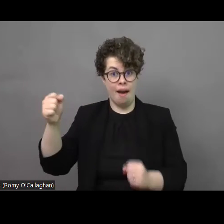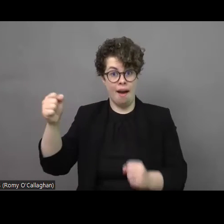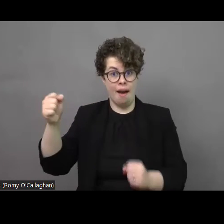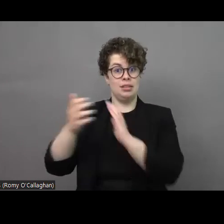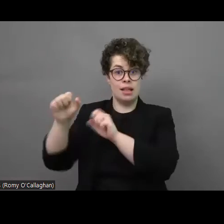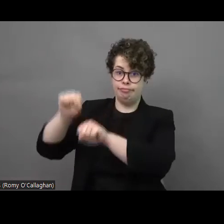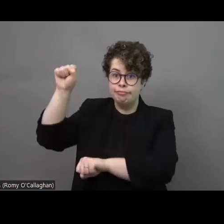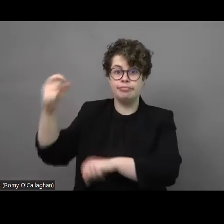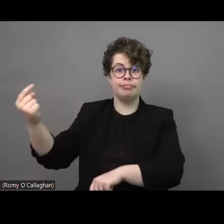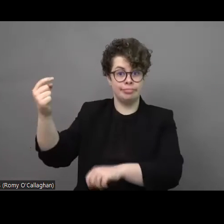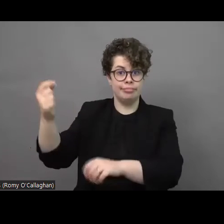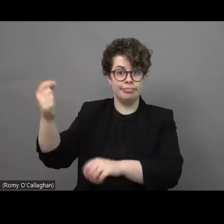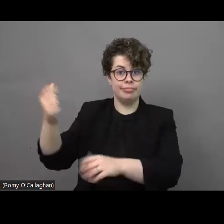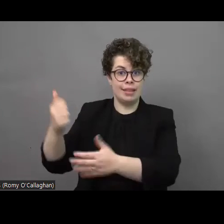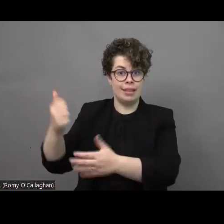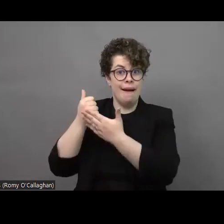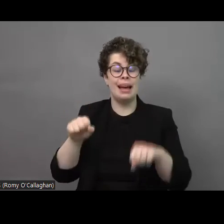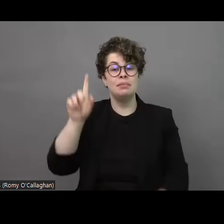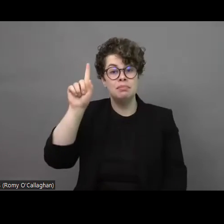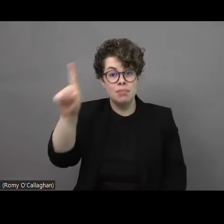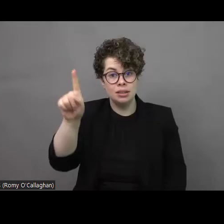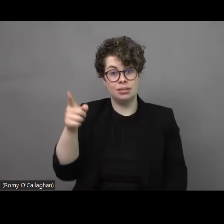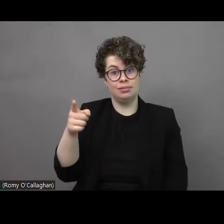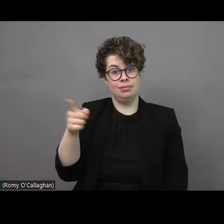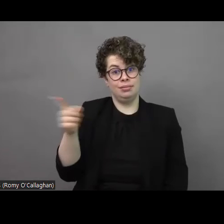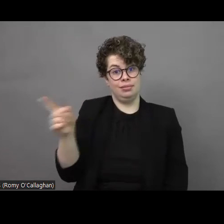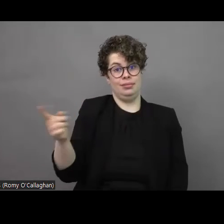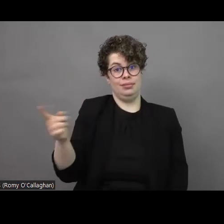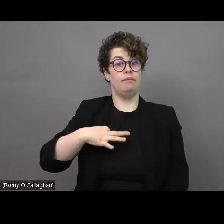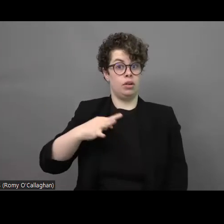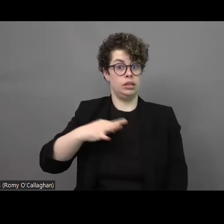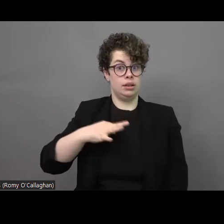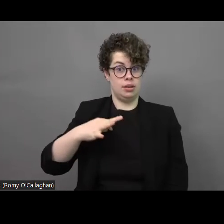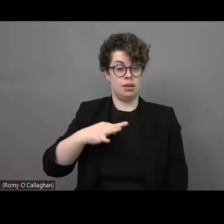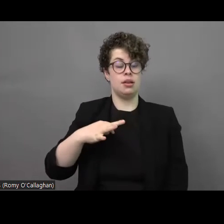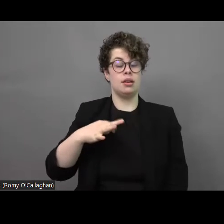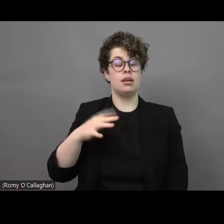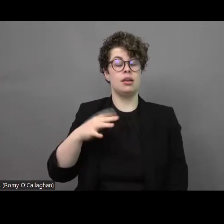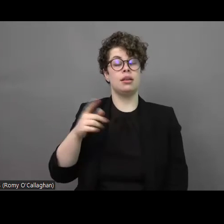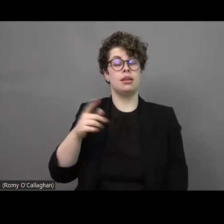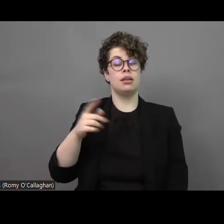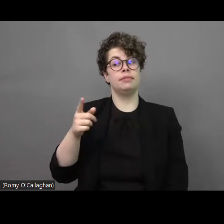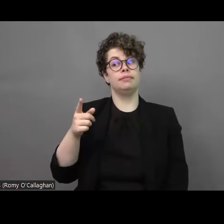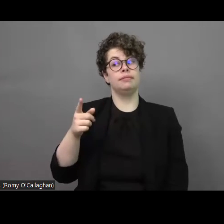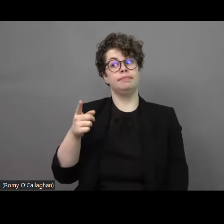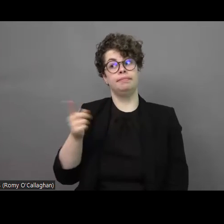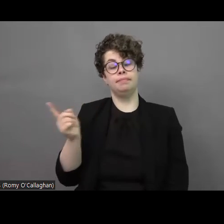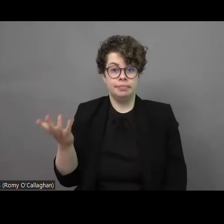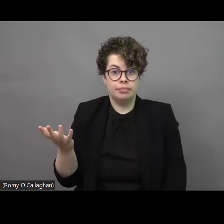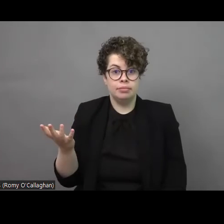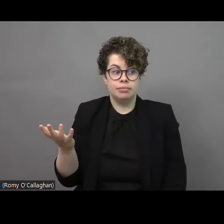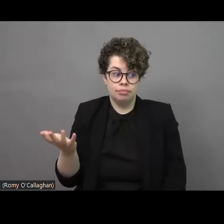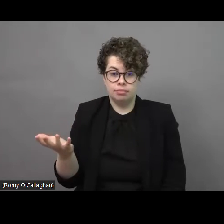is that if those are volunteers then volunteers